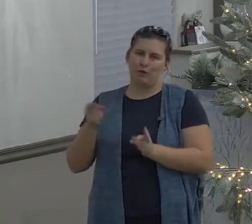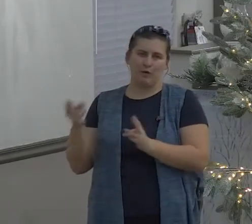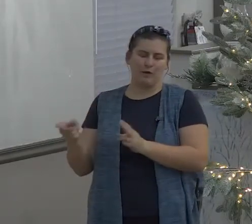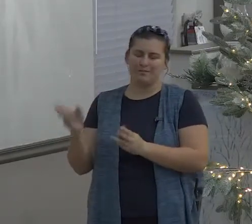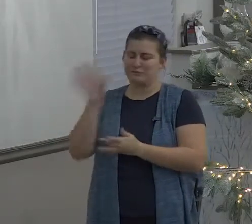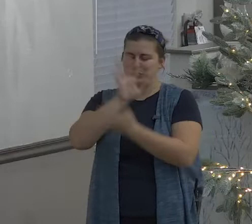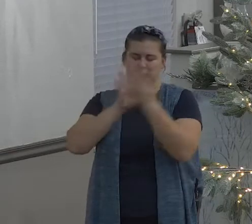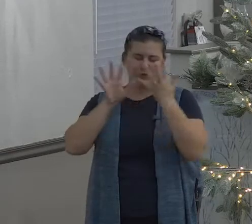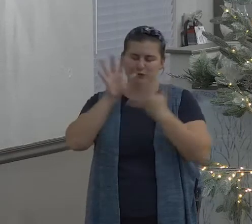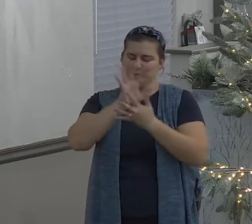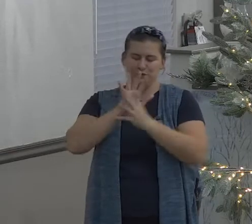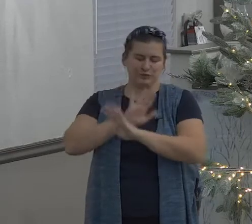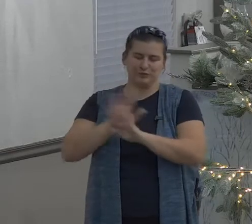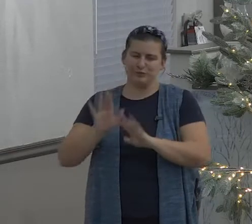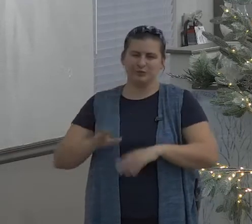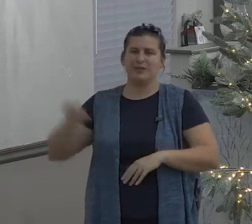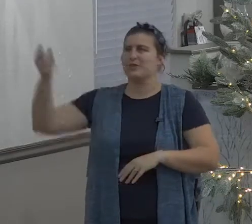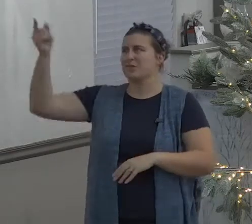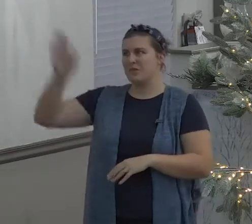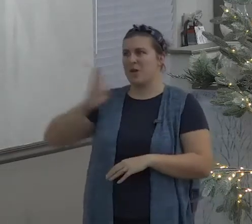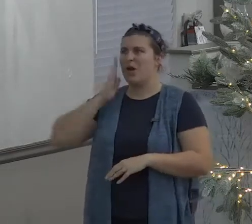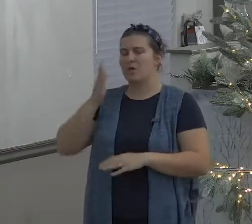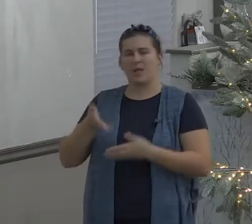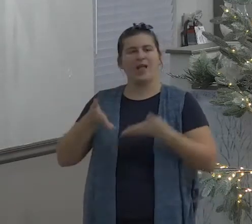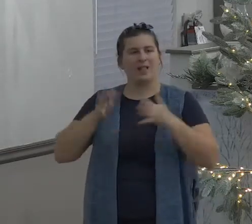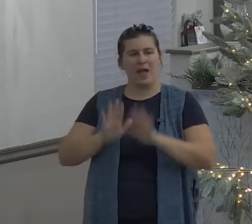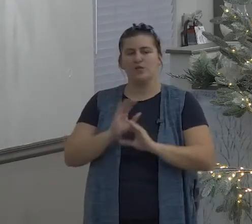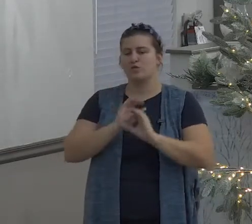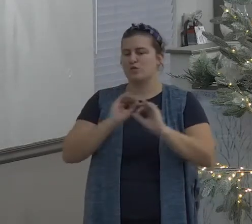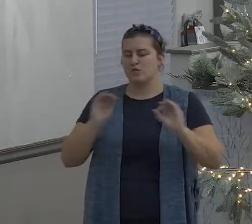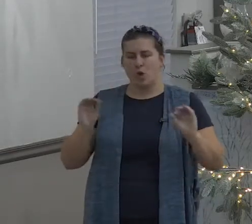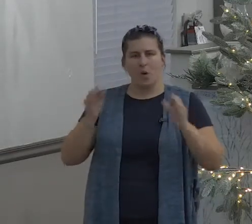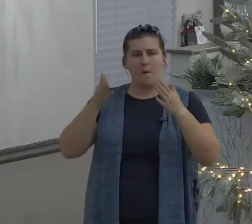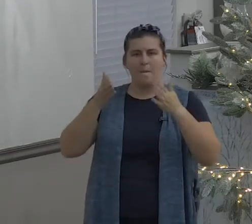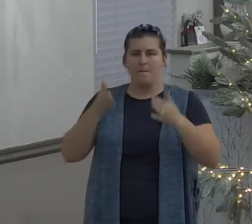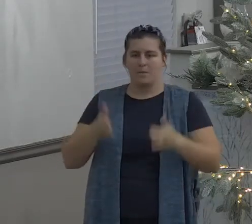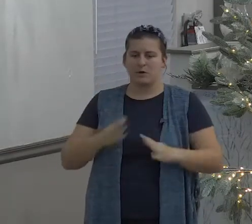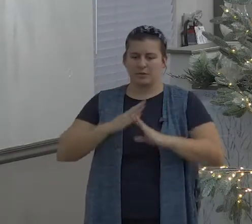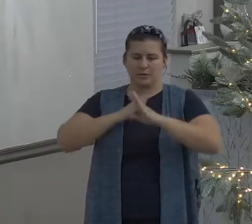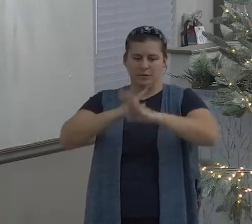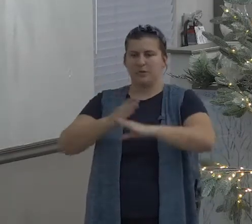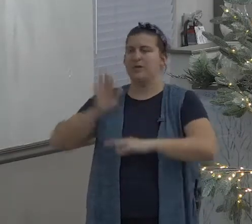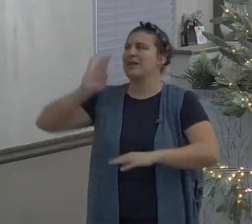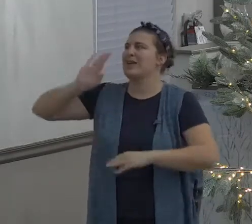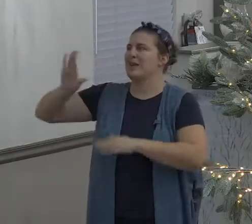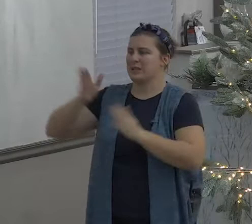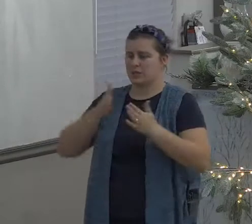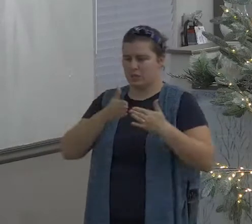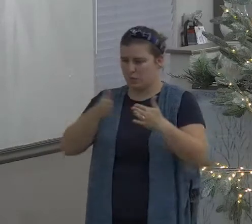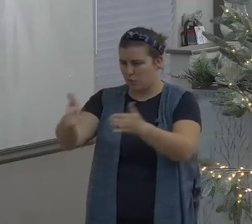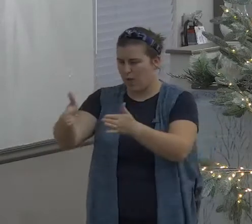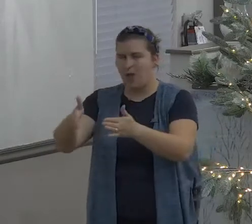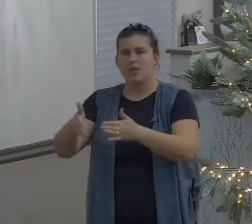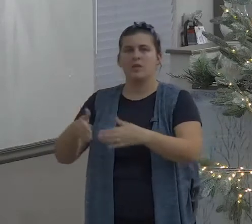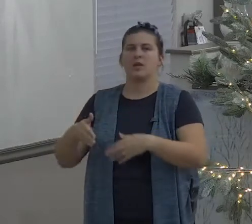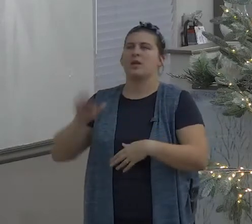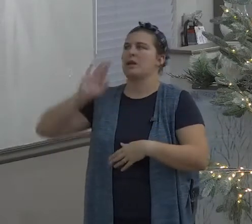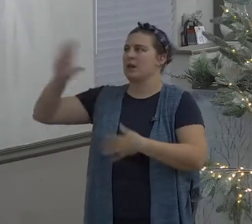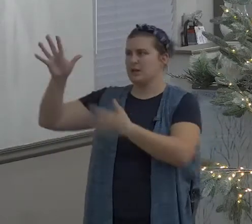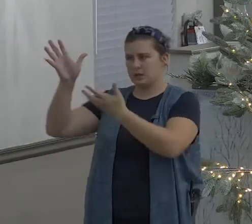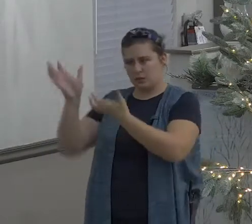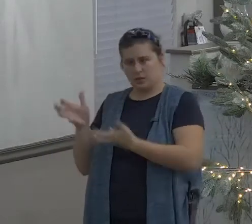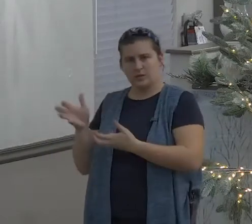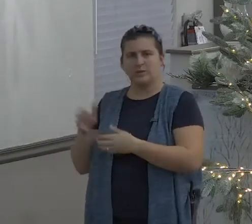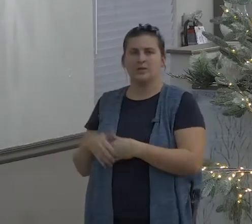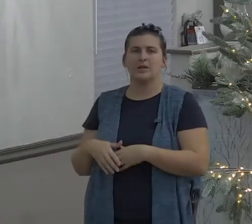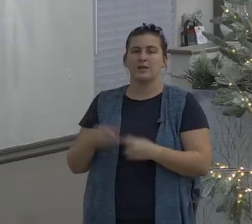the word prepare means to set in order God is in no hurry God is not